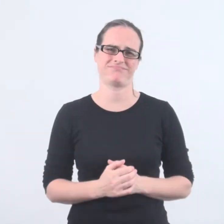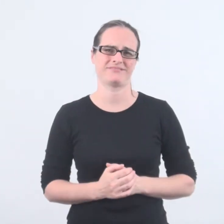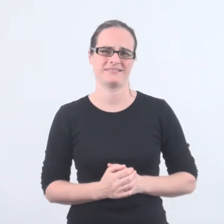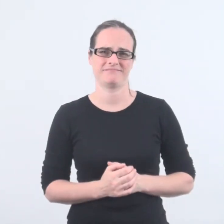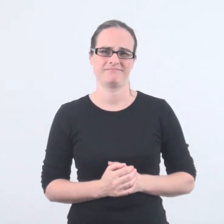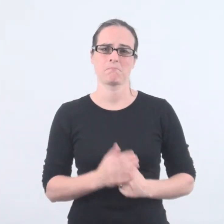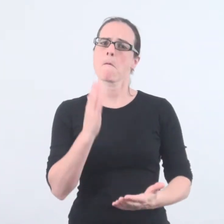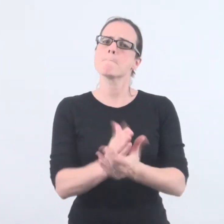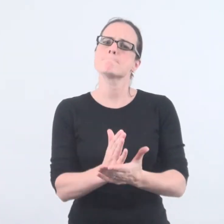guys.